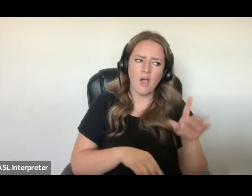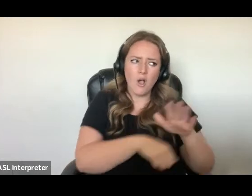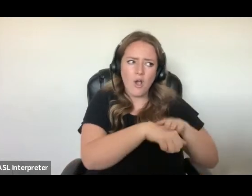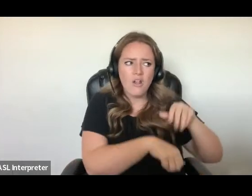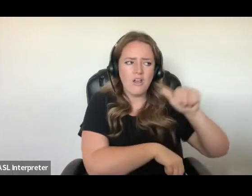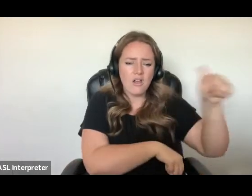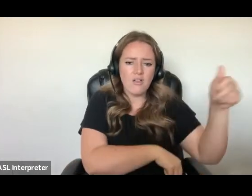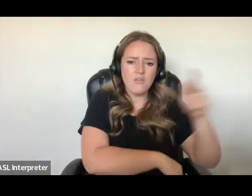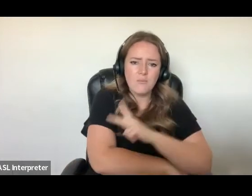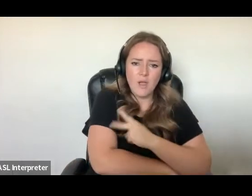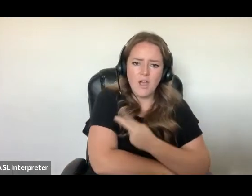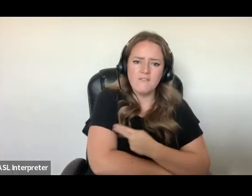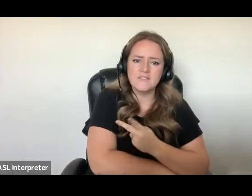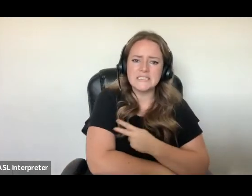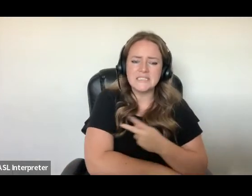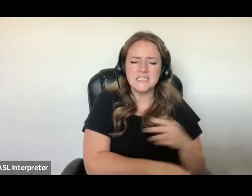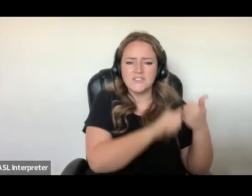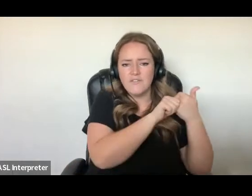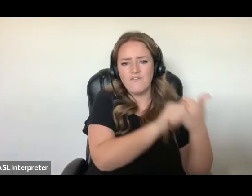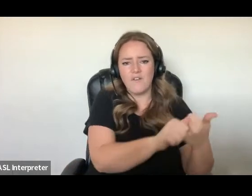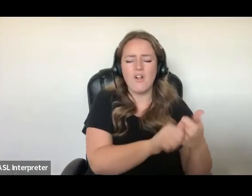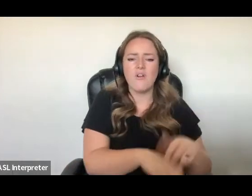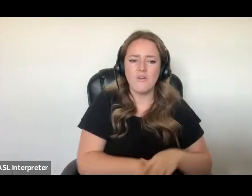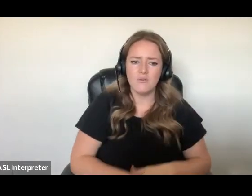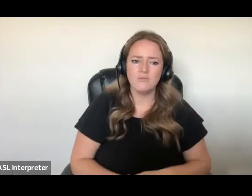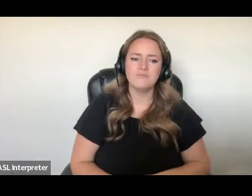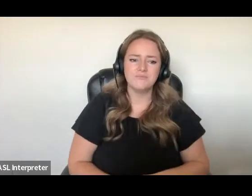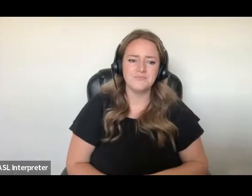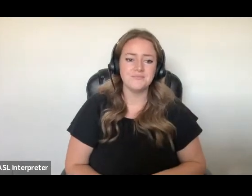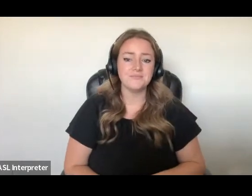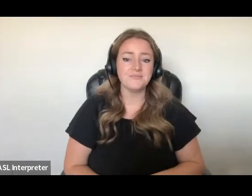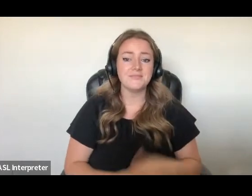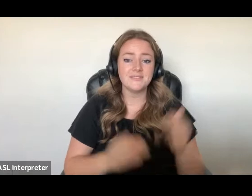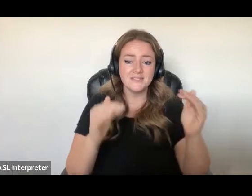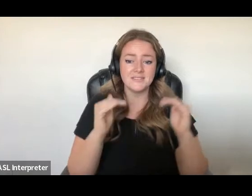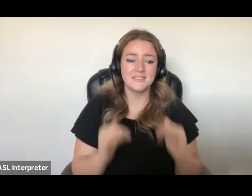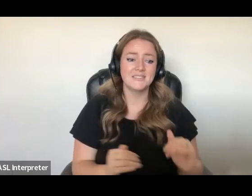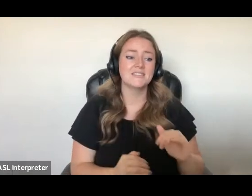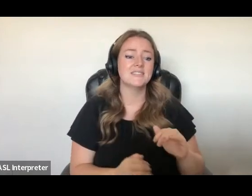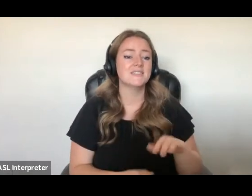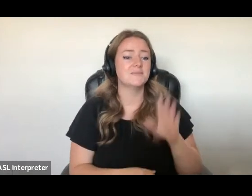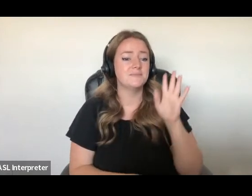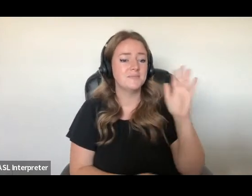stand as BC has done. Our next speaker is Julia Sand.